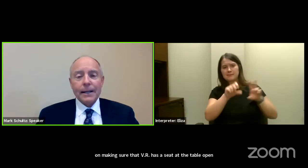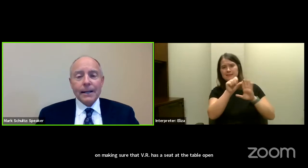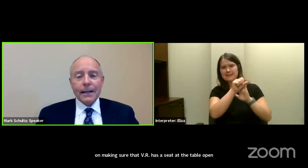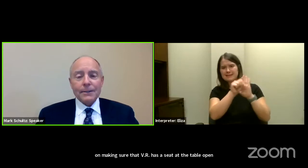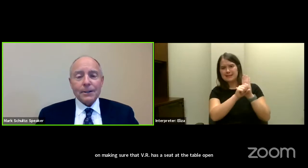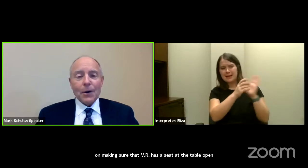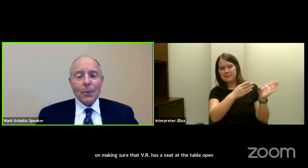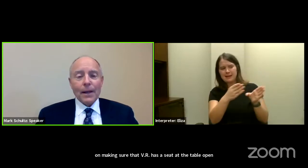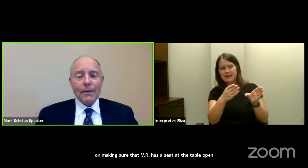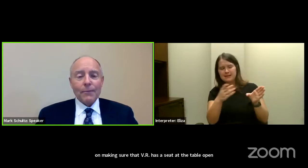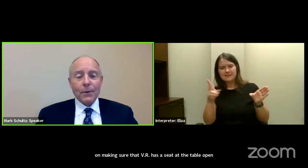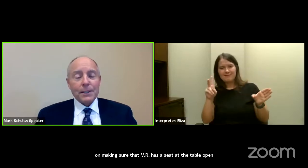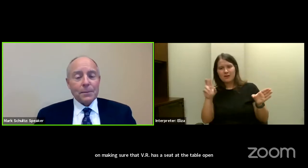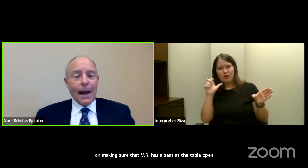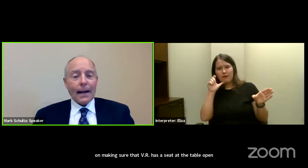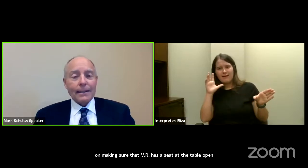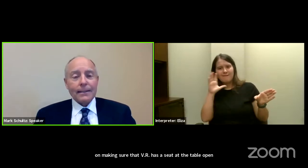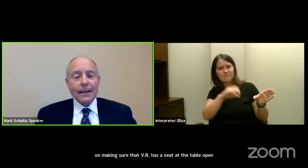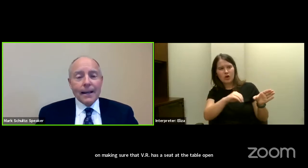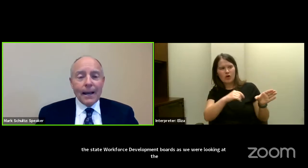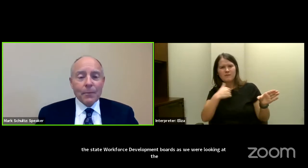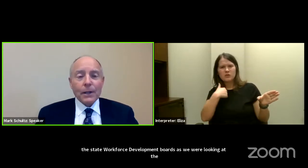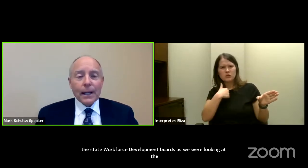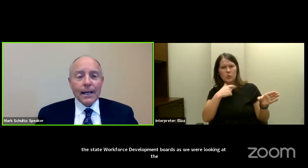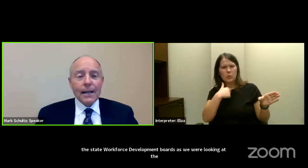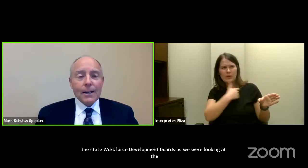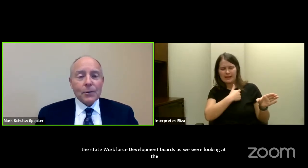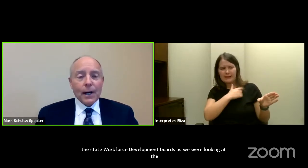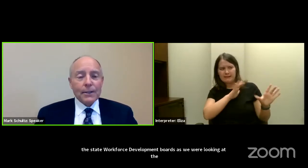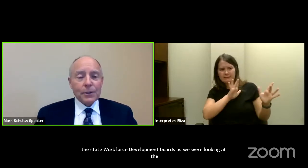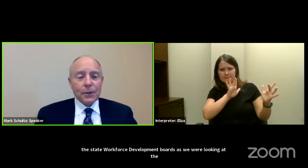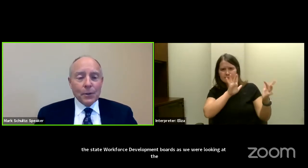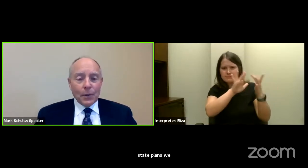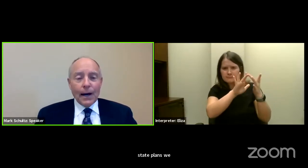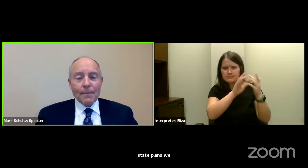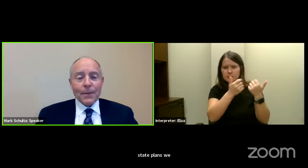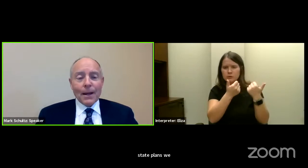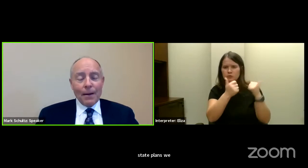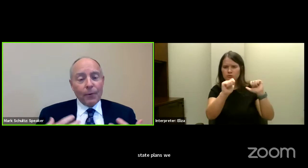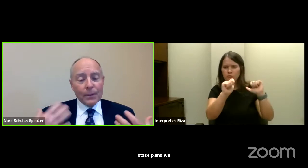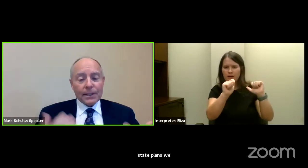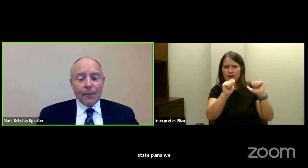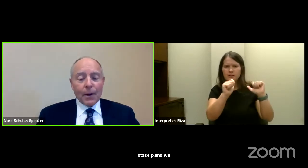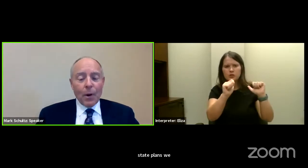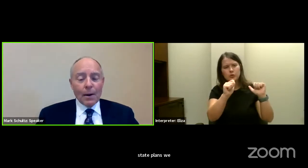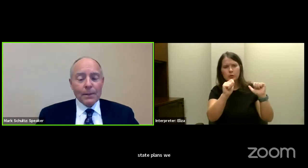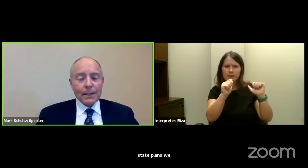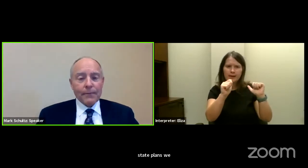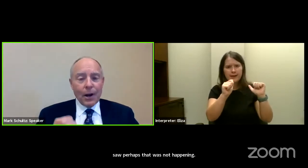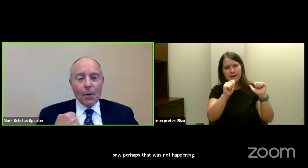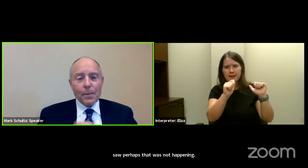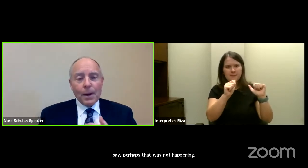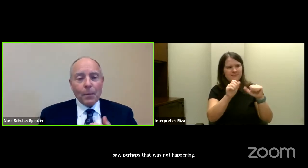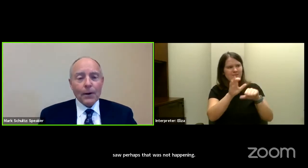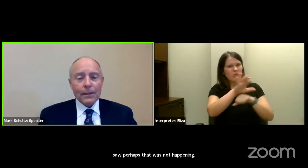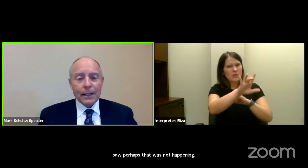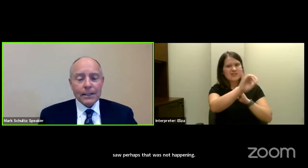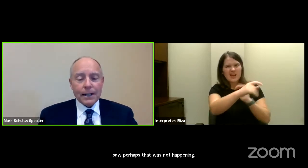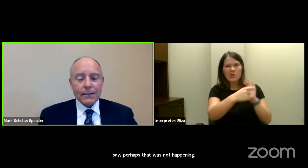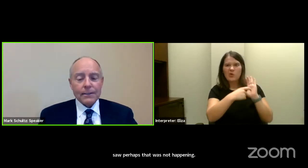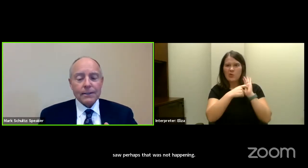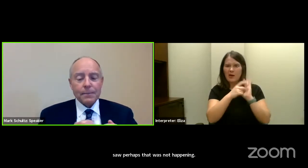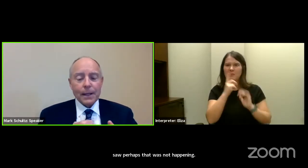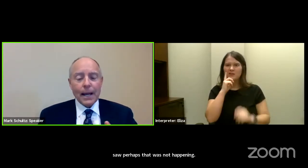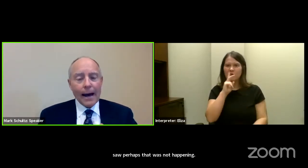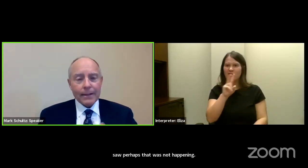happening. And so we've reached back and really tried to enforce that requirement, that VR be a part